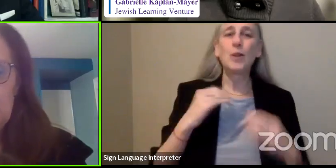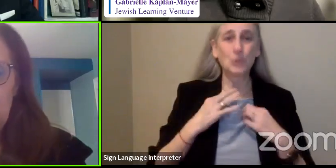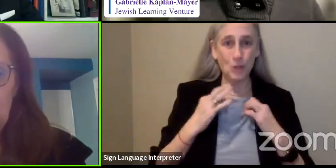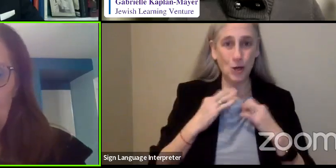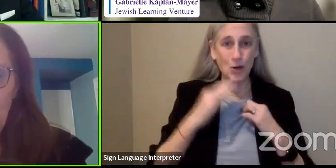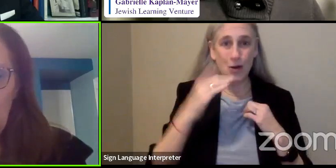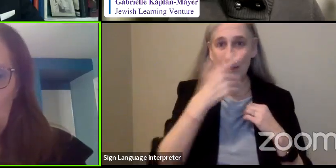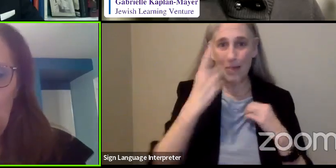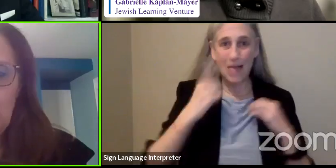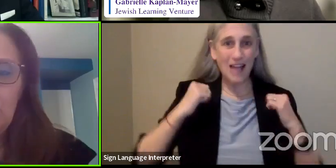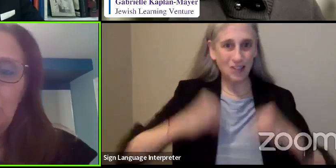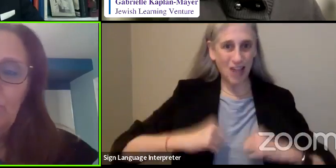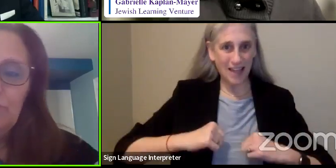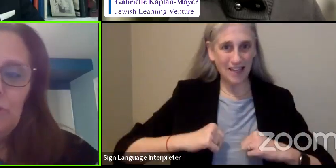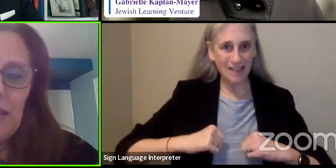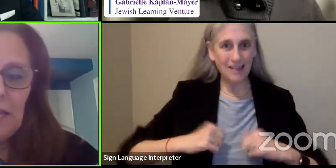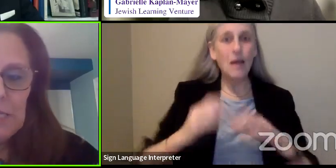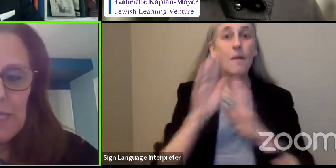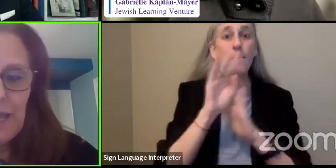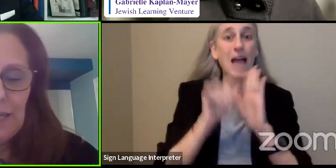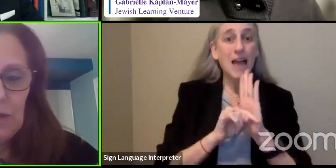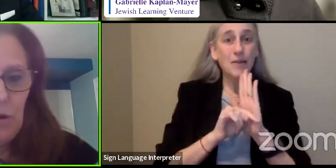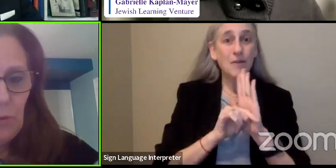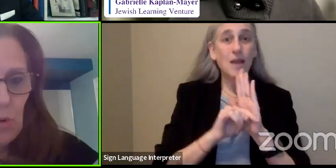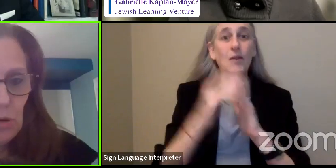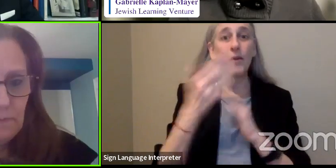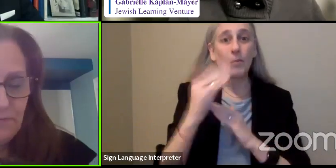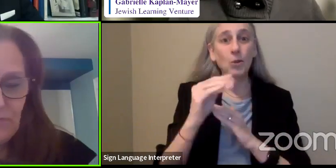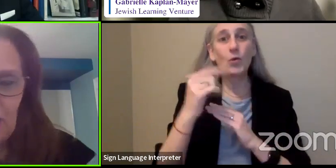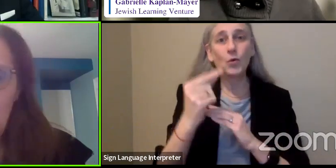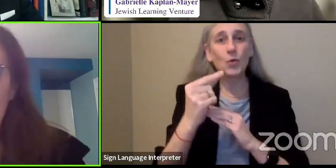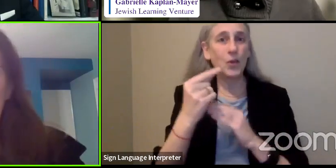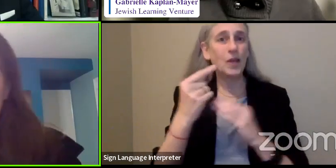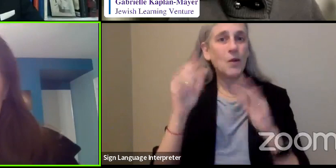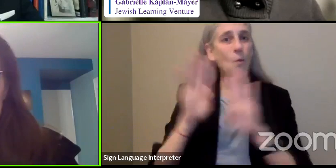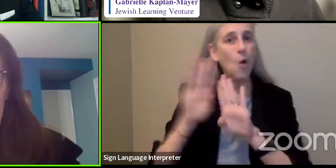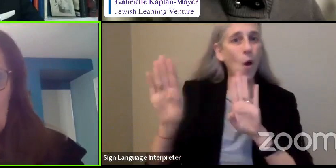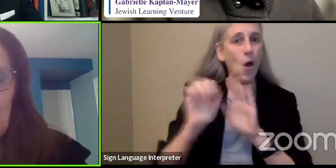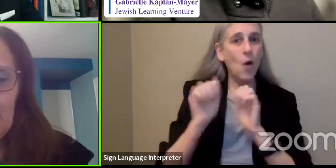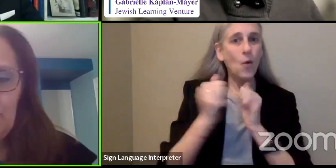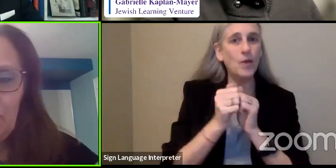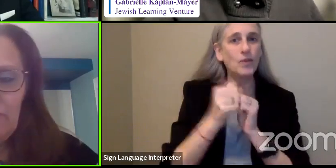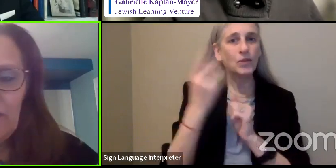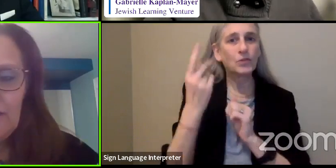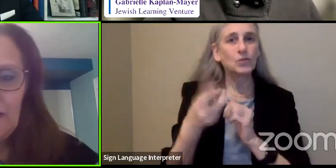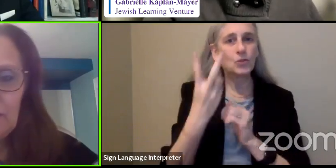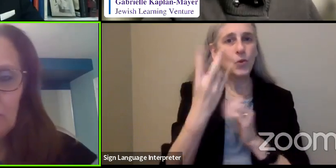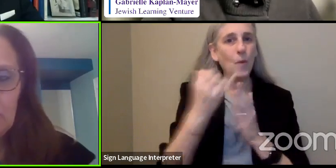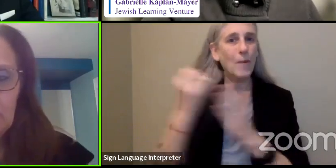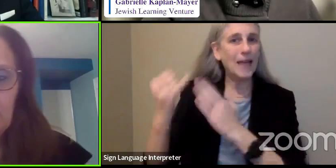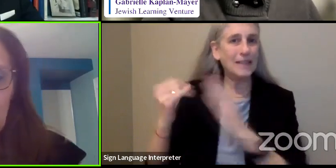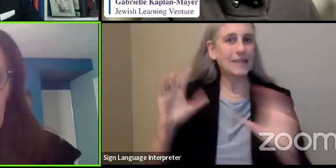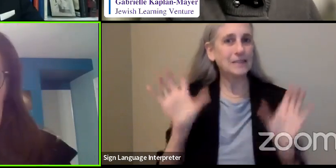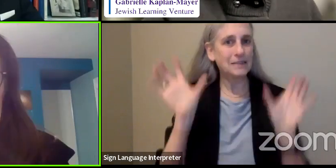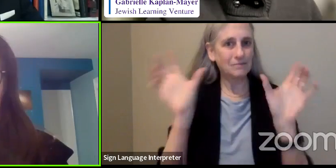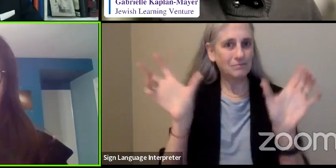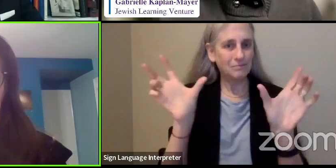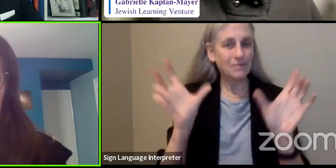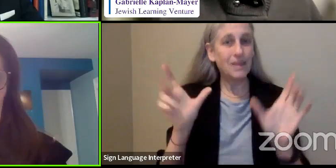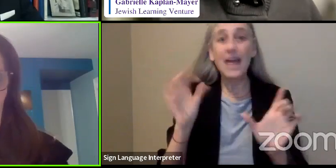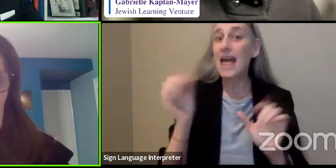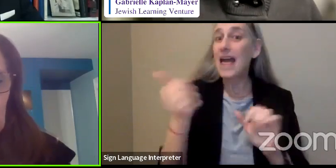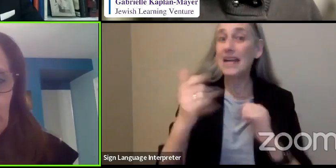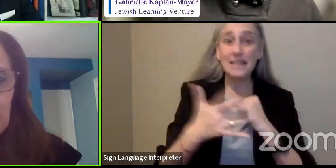background there's a blue-green wall with two paintings hanging on the wall. One additional comment, if you have any technical difficulties